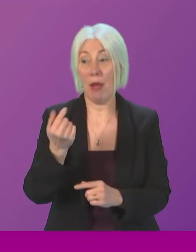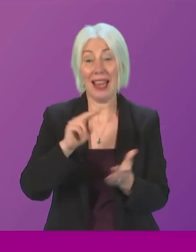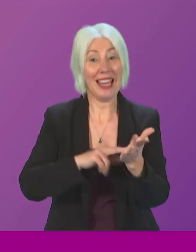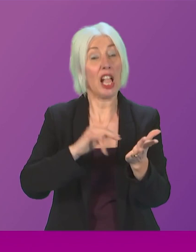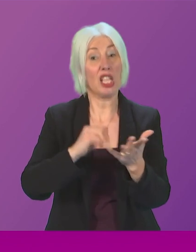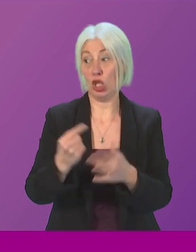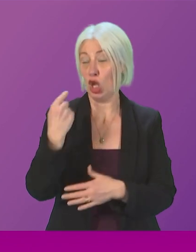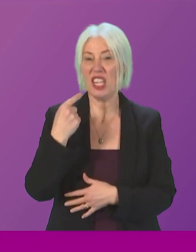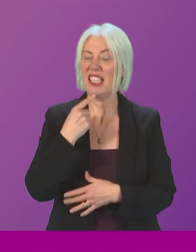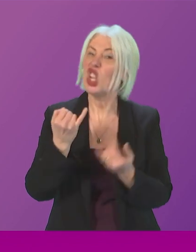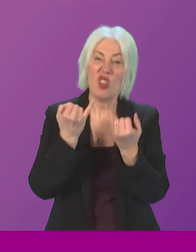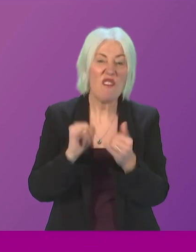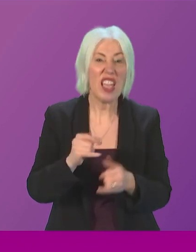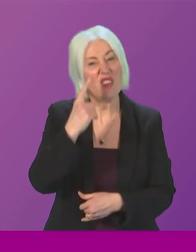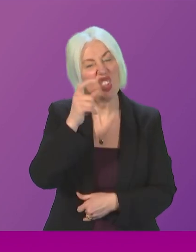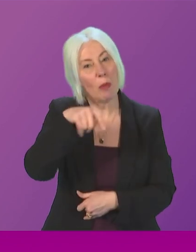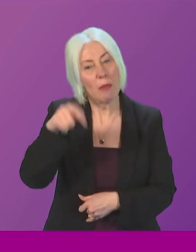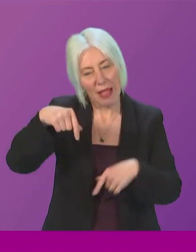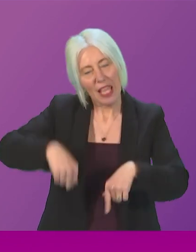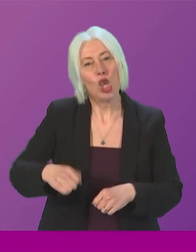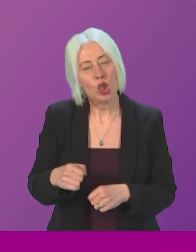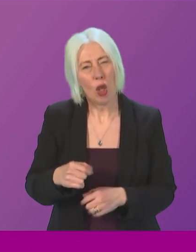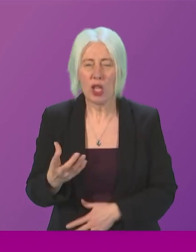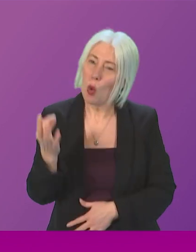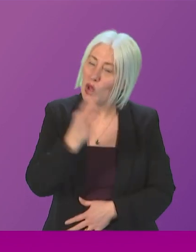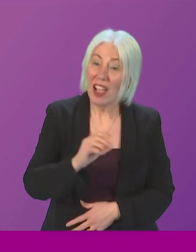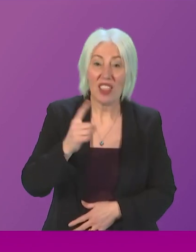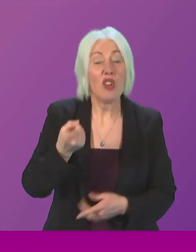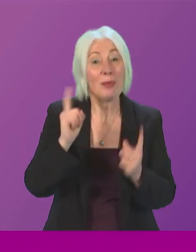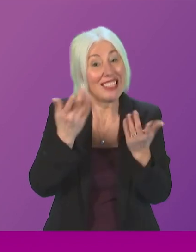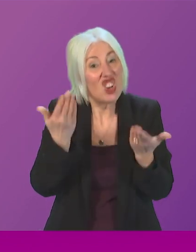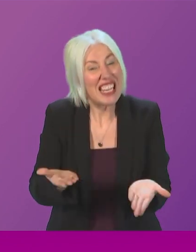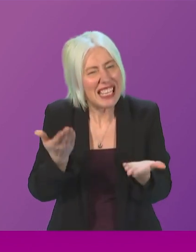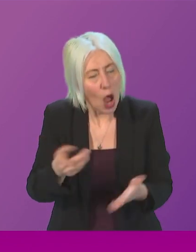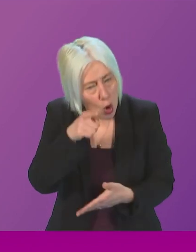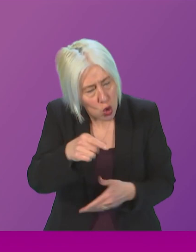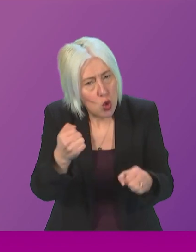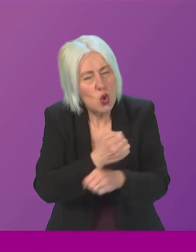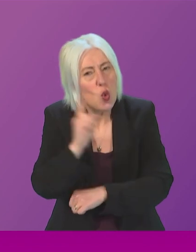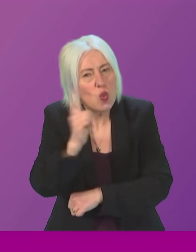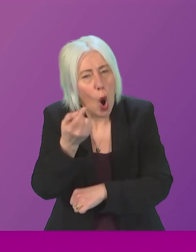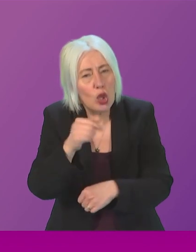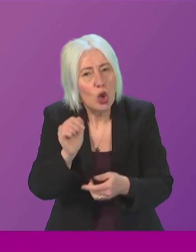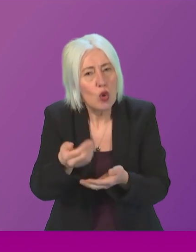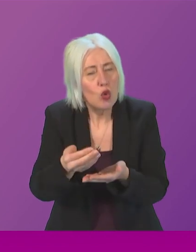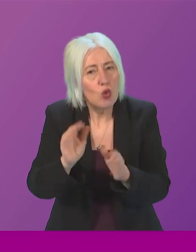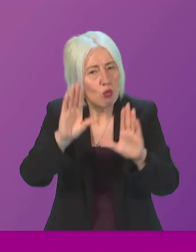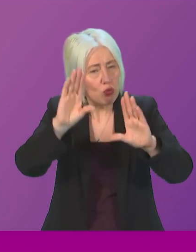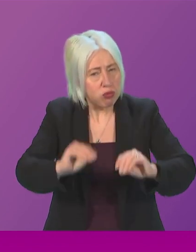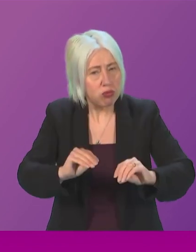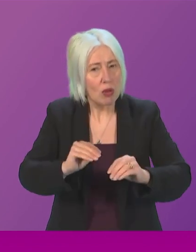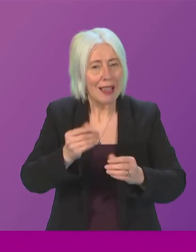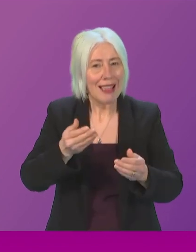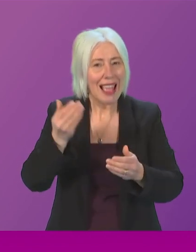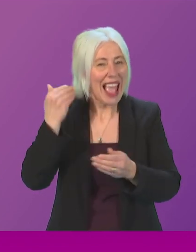Sturgeon failed Scotland's young people so can I ask the First Minister what is he going to do to prevent history from